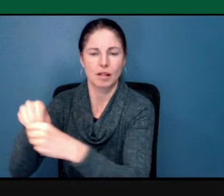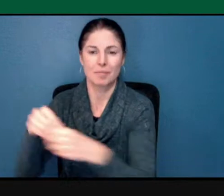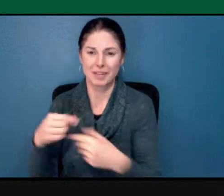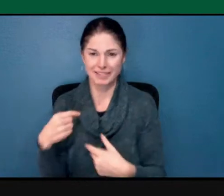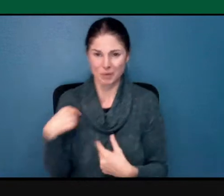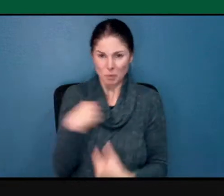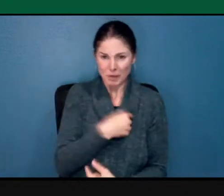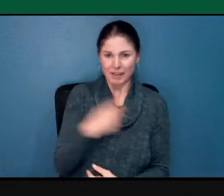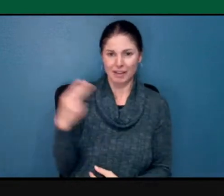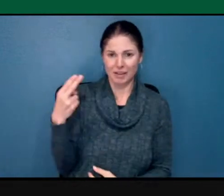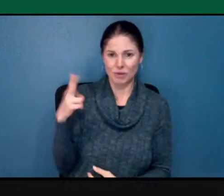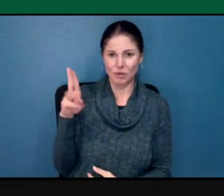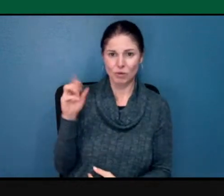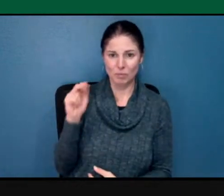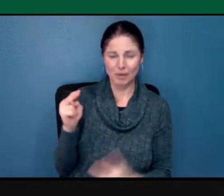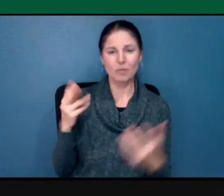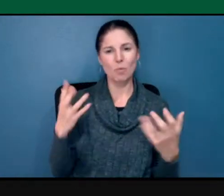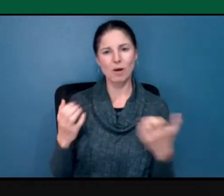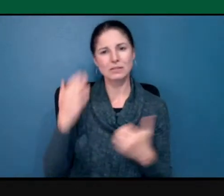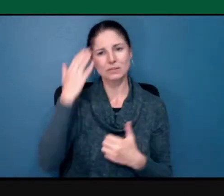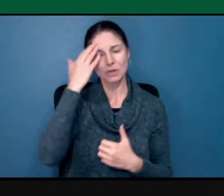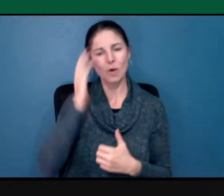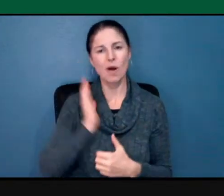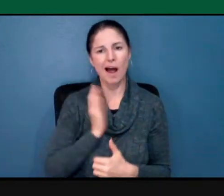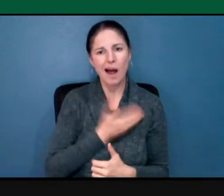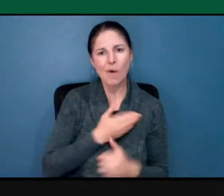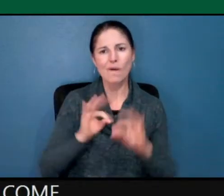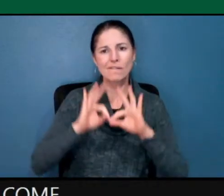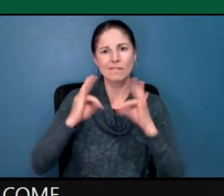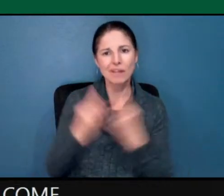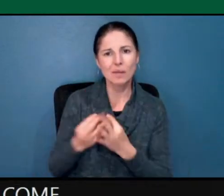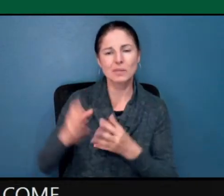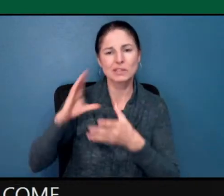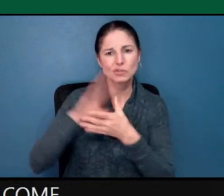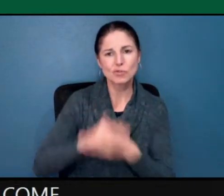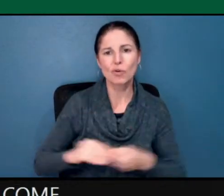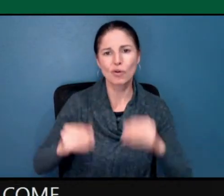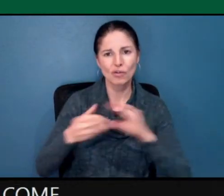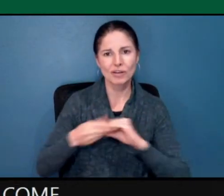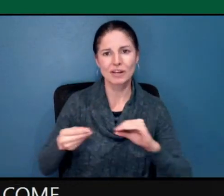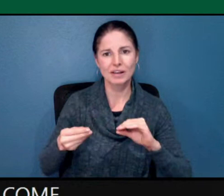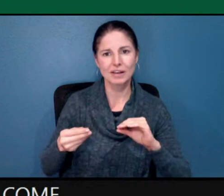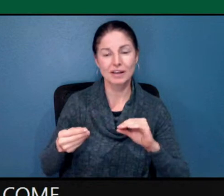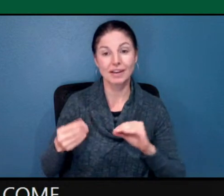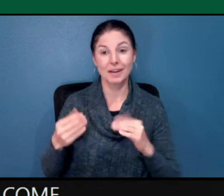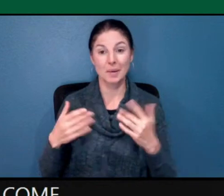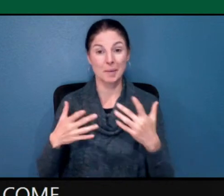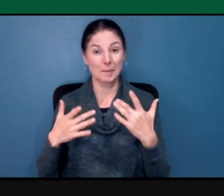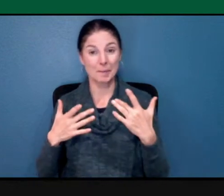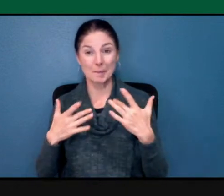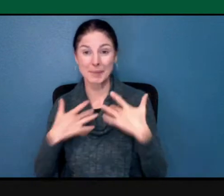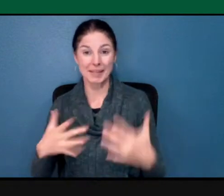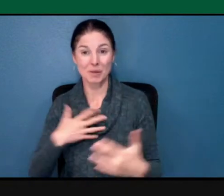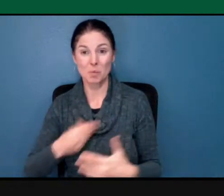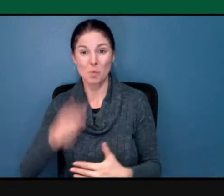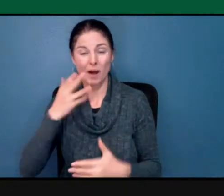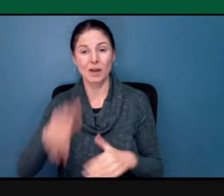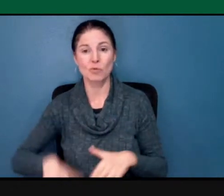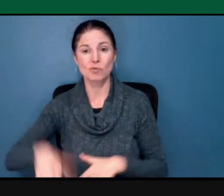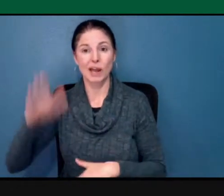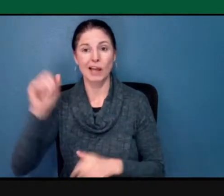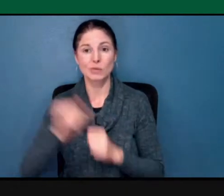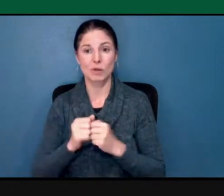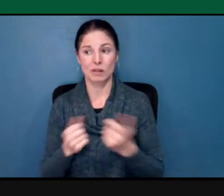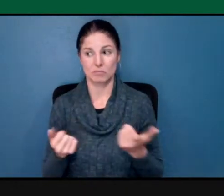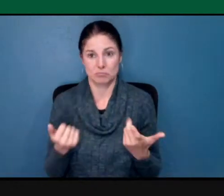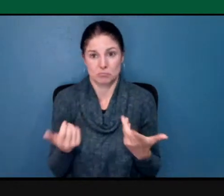come from? What is my family's story? And if you aren't raised with that, you're going to fill that vacuum. And